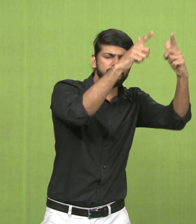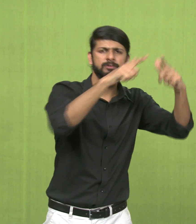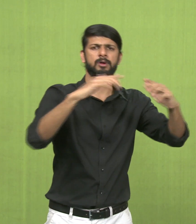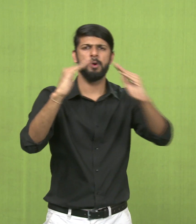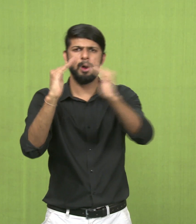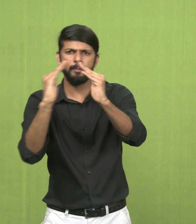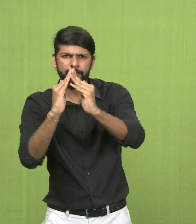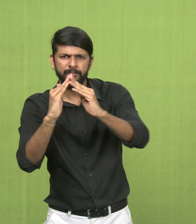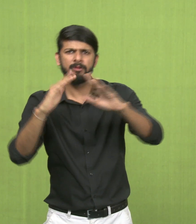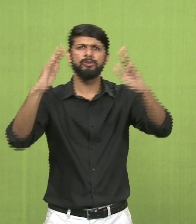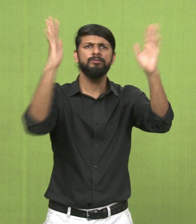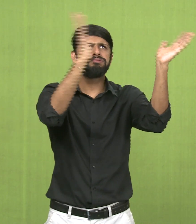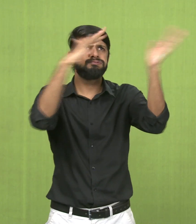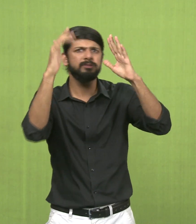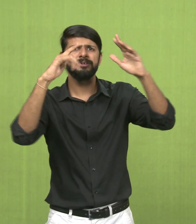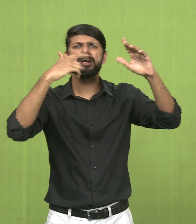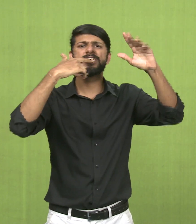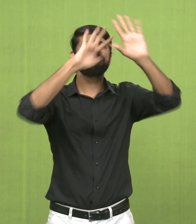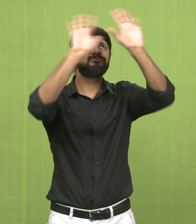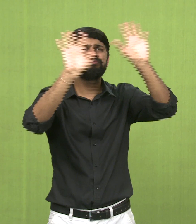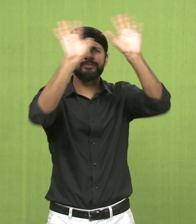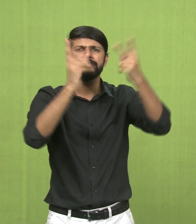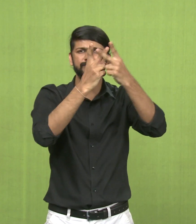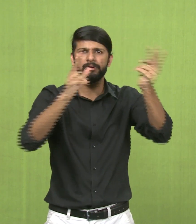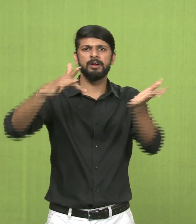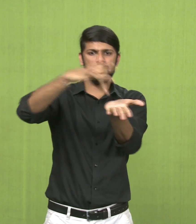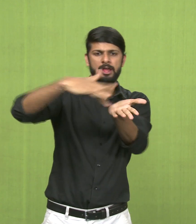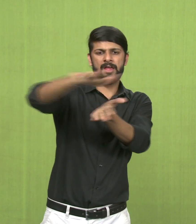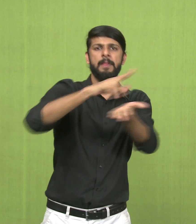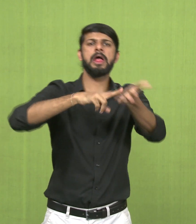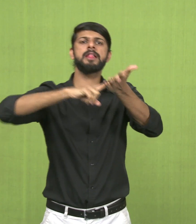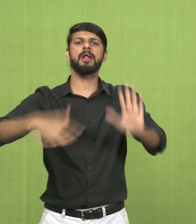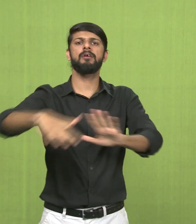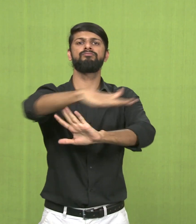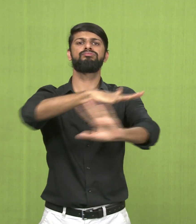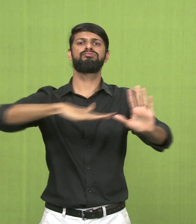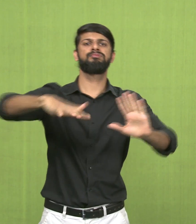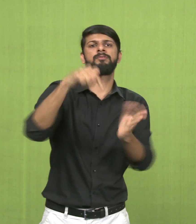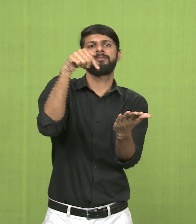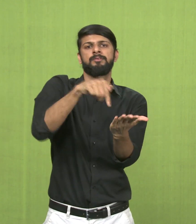Is an artwork which represents nature or a natural scenery.